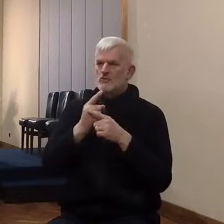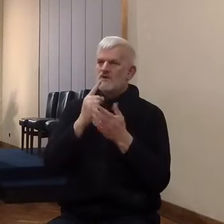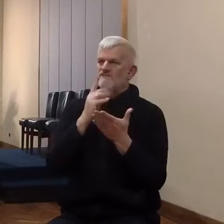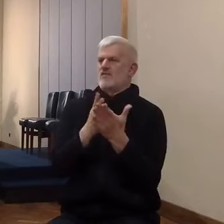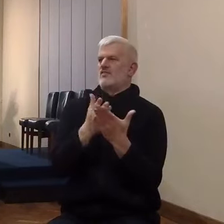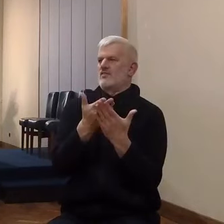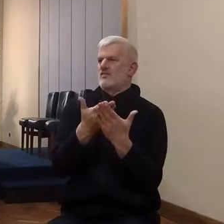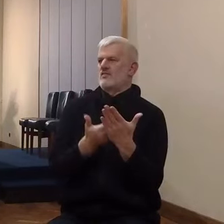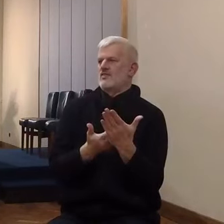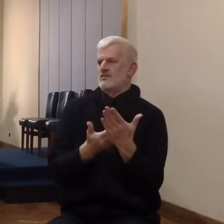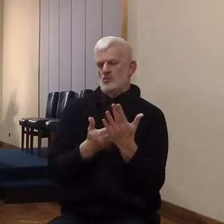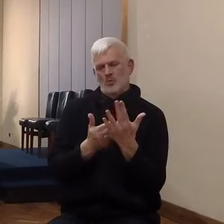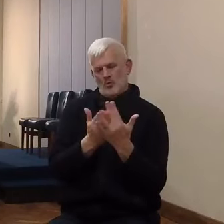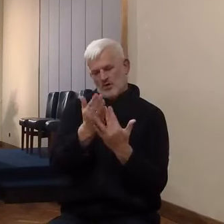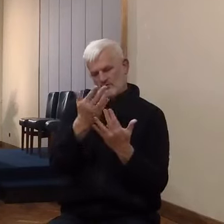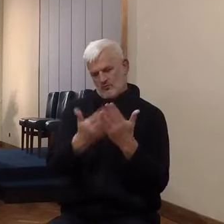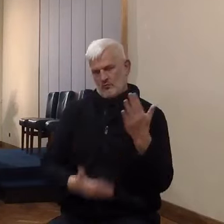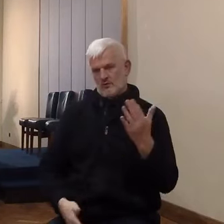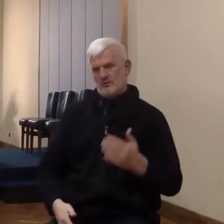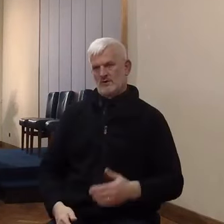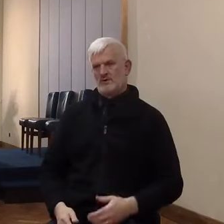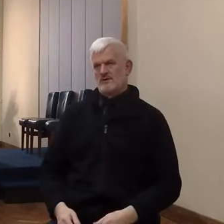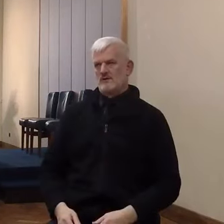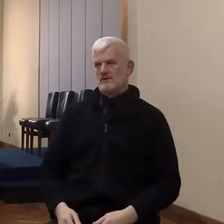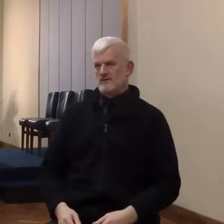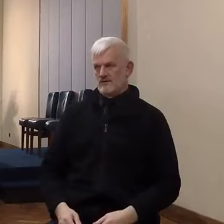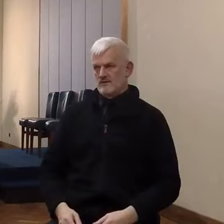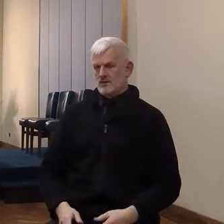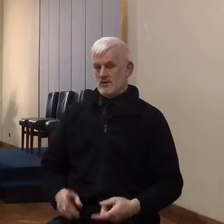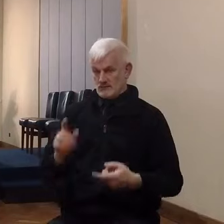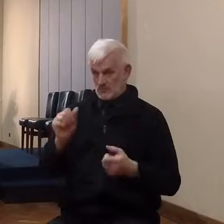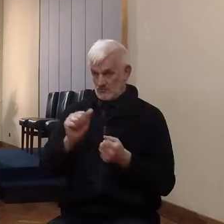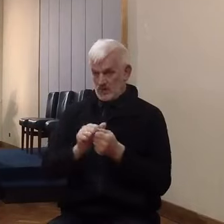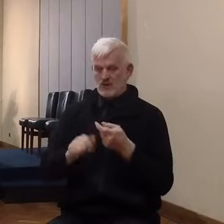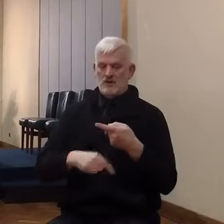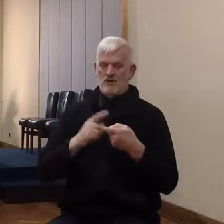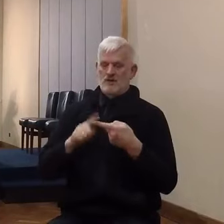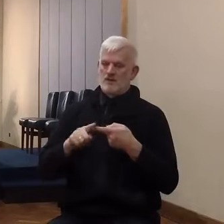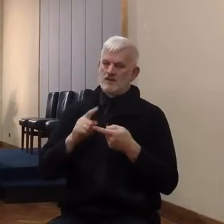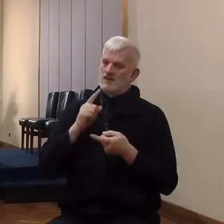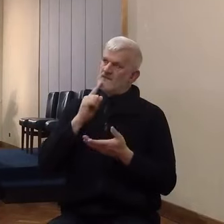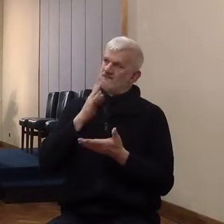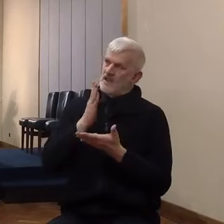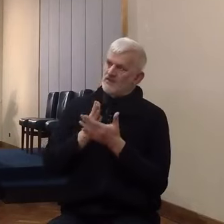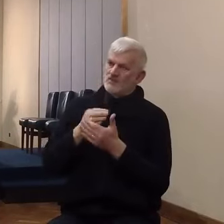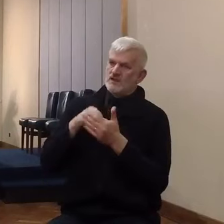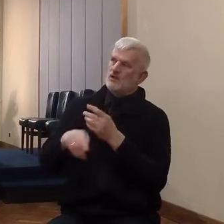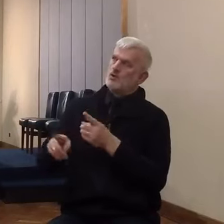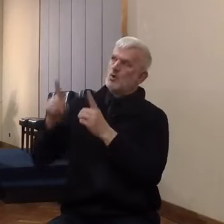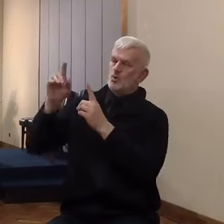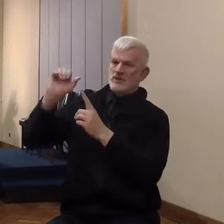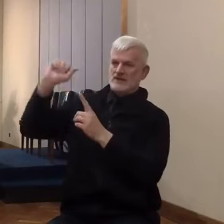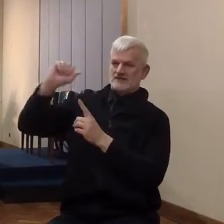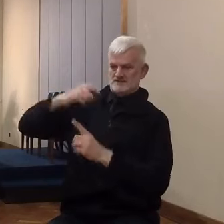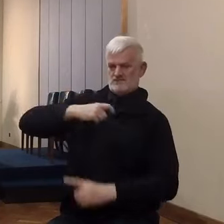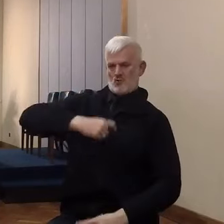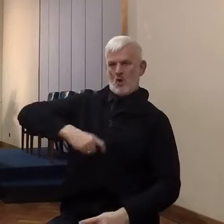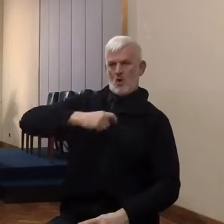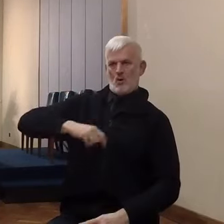first of all, faith in God's prerogative. Don't take over the areas of labor that God